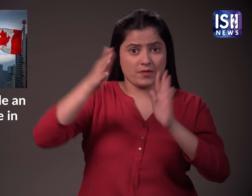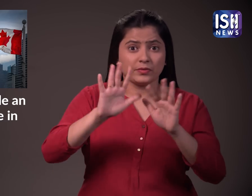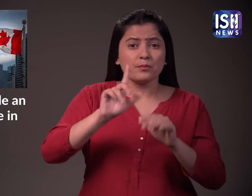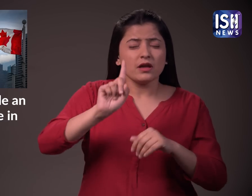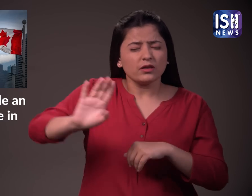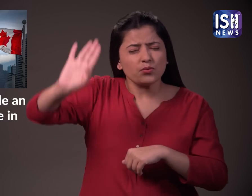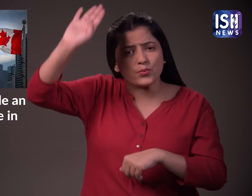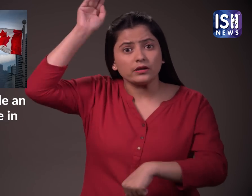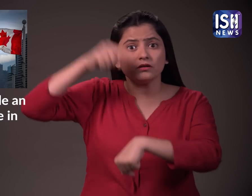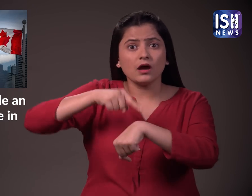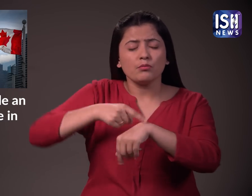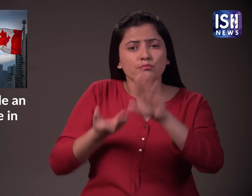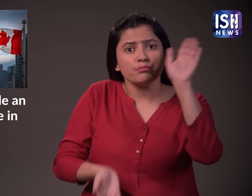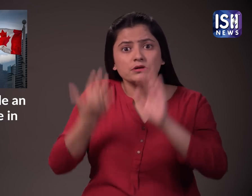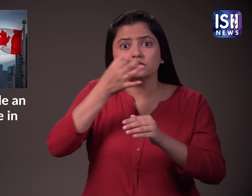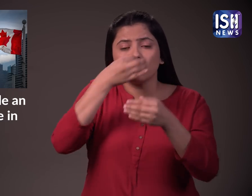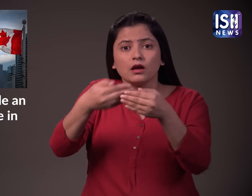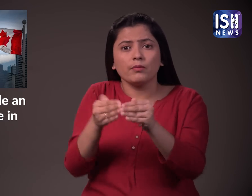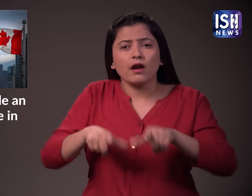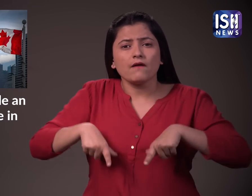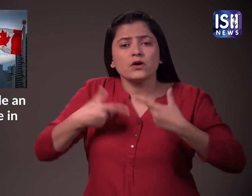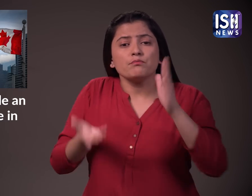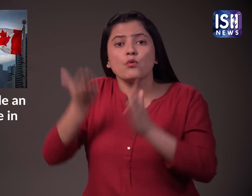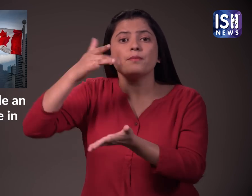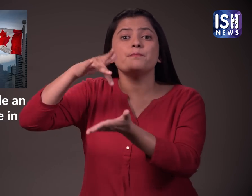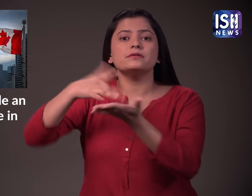The Sindhi people were originally from the Sindh province of Pakistan.